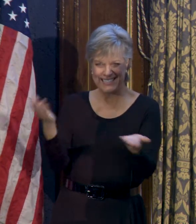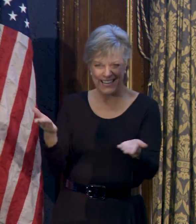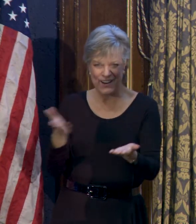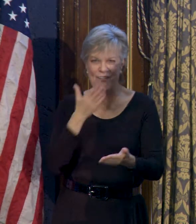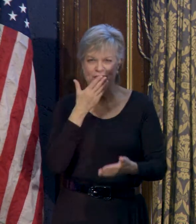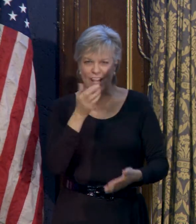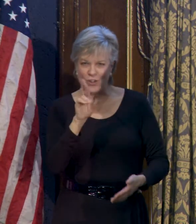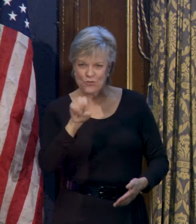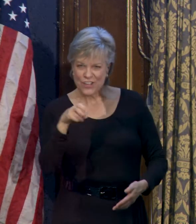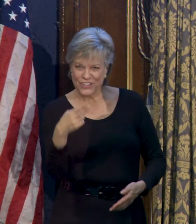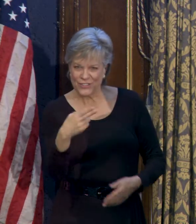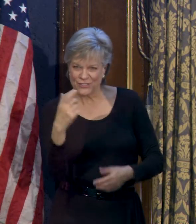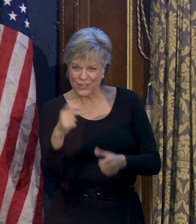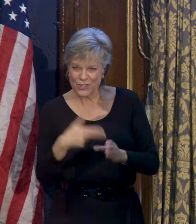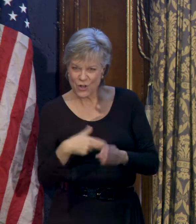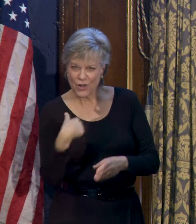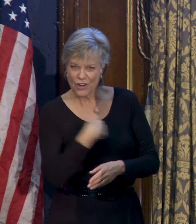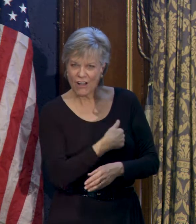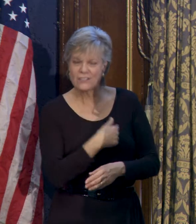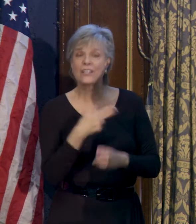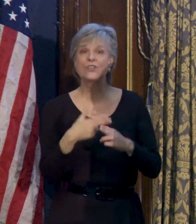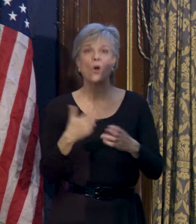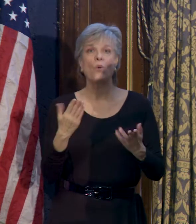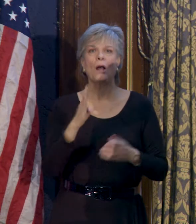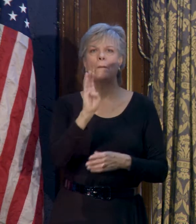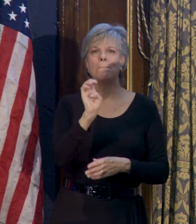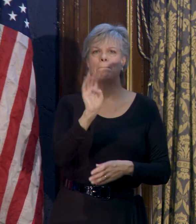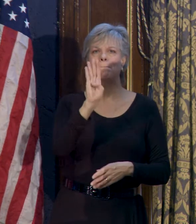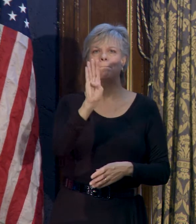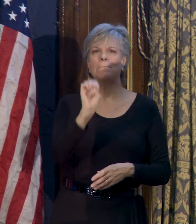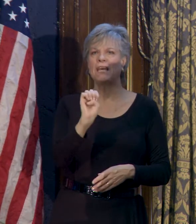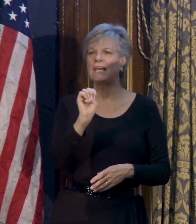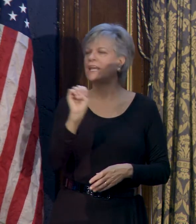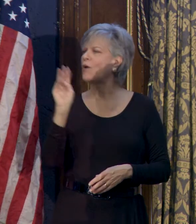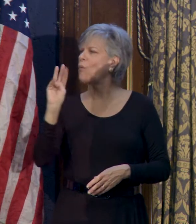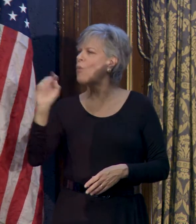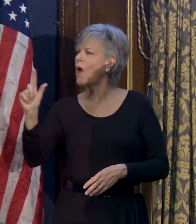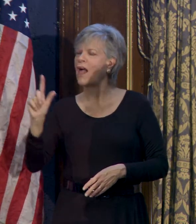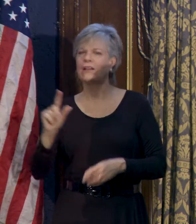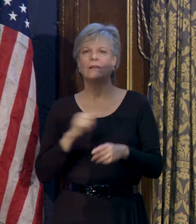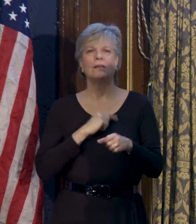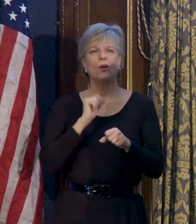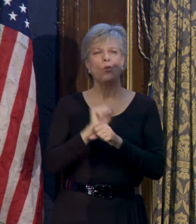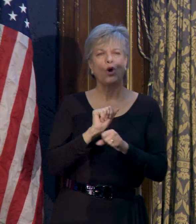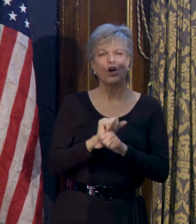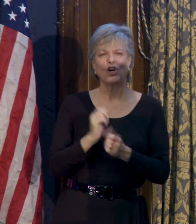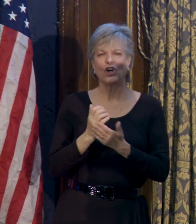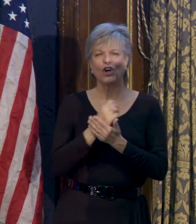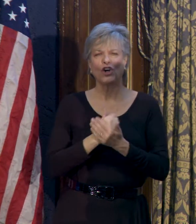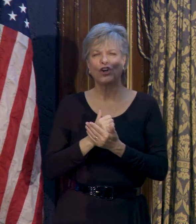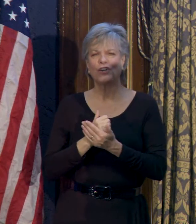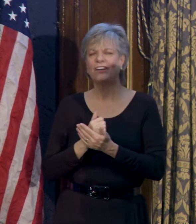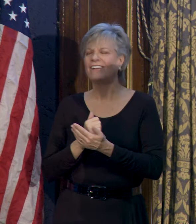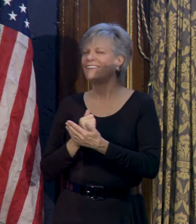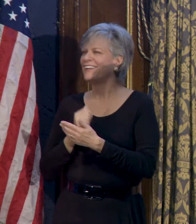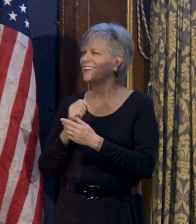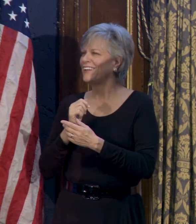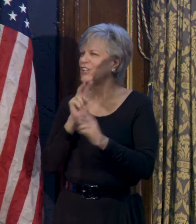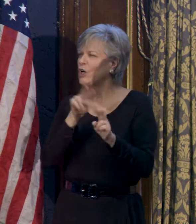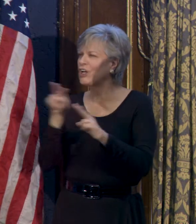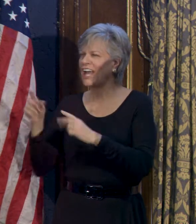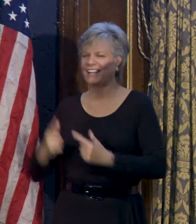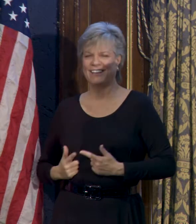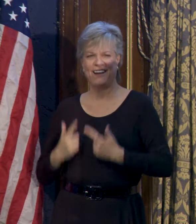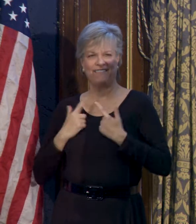Thank you, Rich, for joining us. It's called Be Well. Be Well, which stands for Work, Earn, Learn, and Live. It's an online